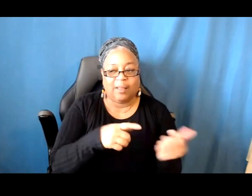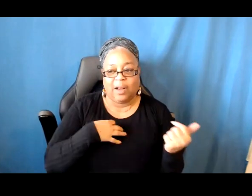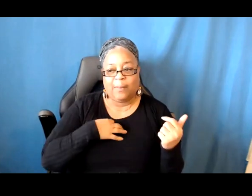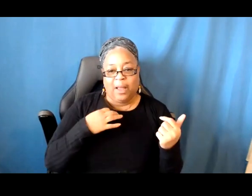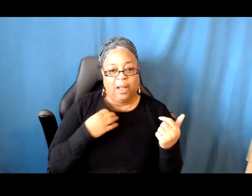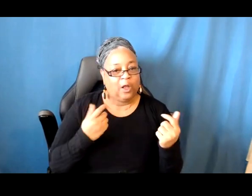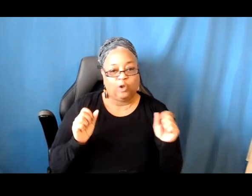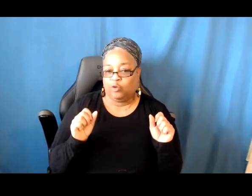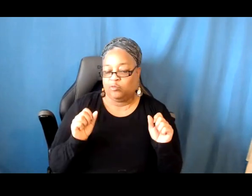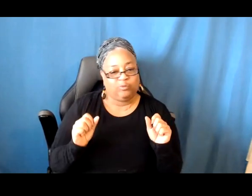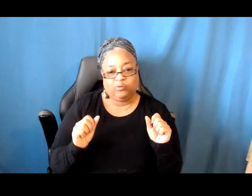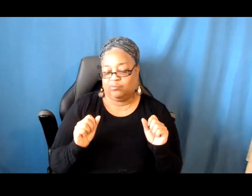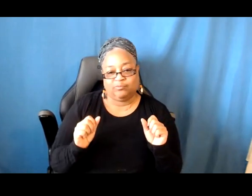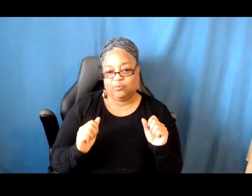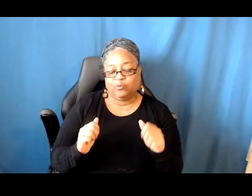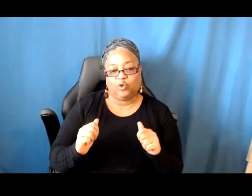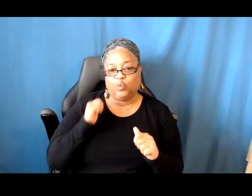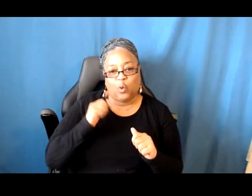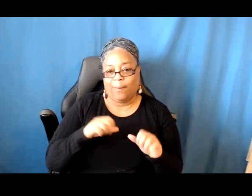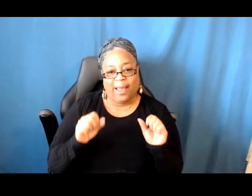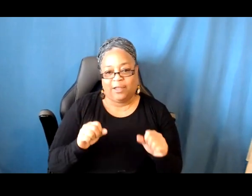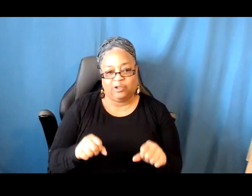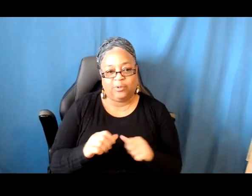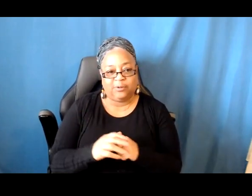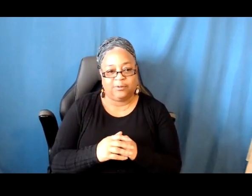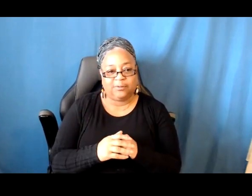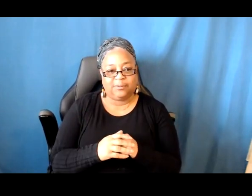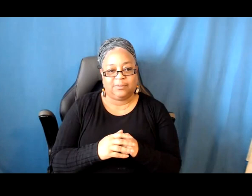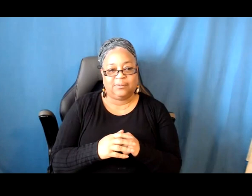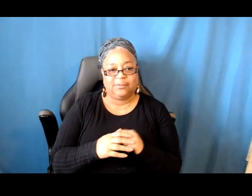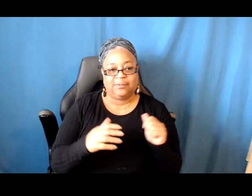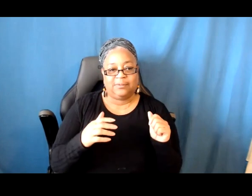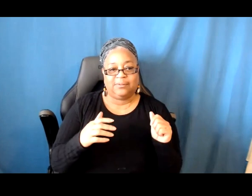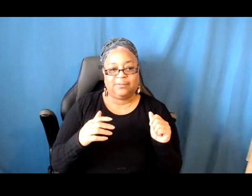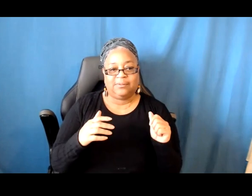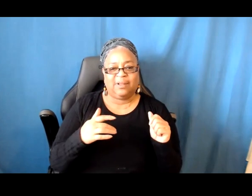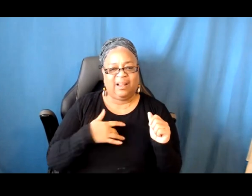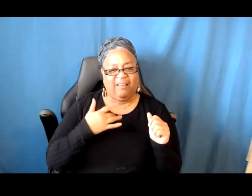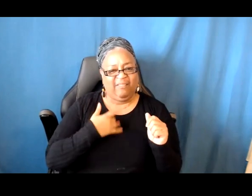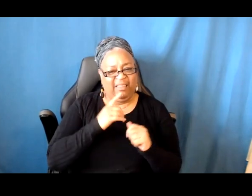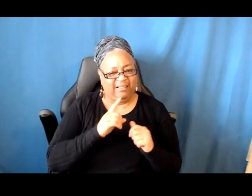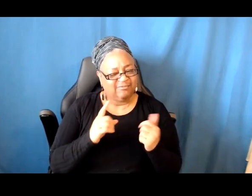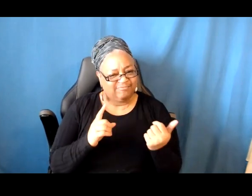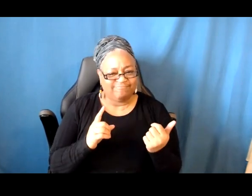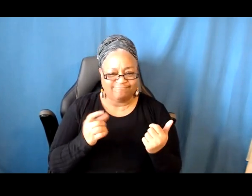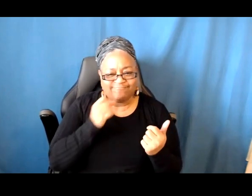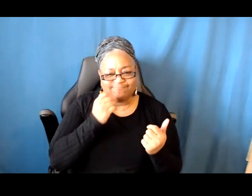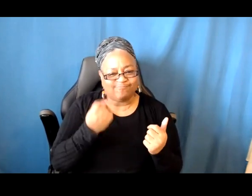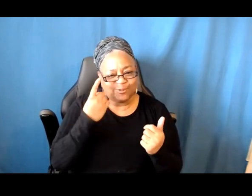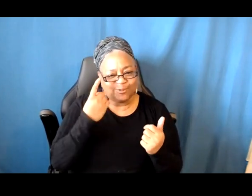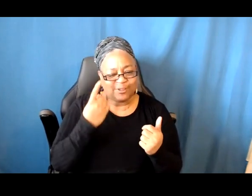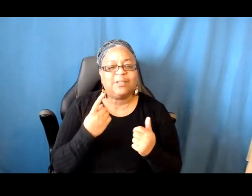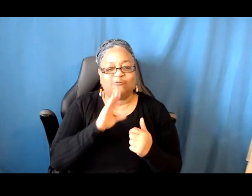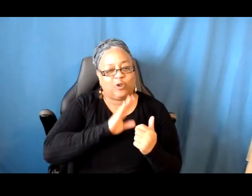as a student. And I feel this very deeply as someone who was an ABD PhD for quite a number of years. I know it can be